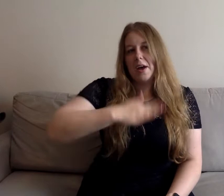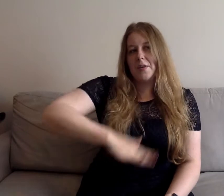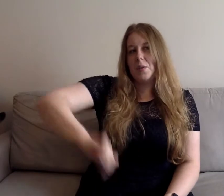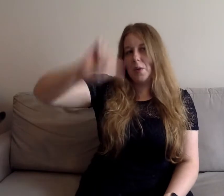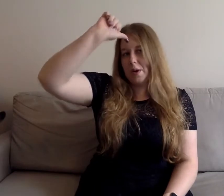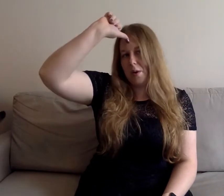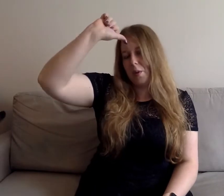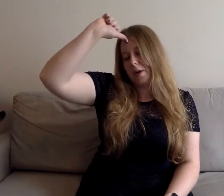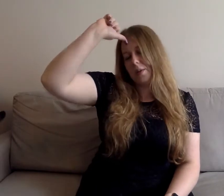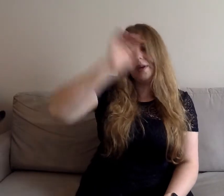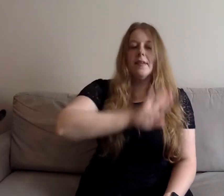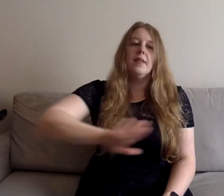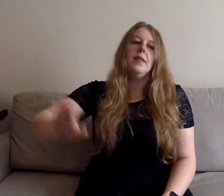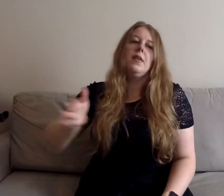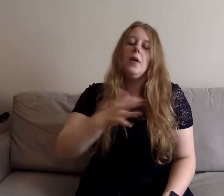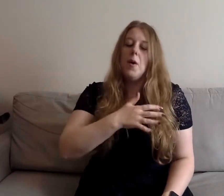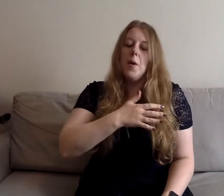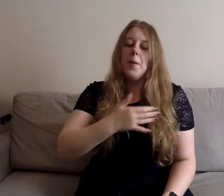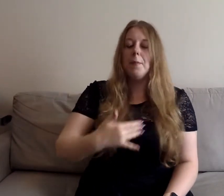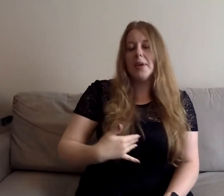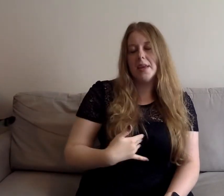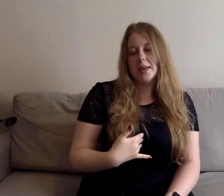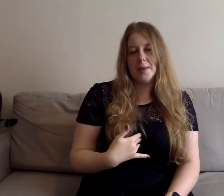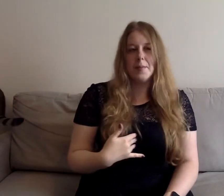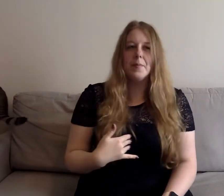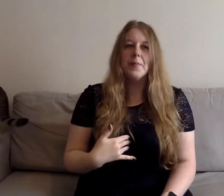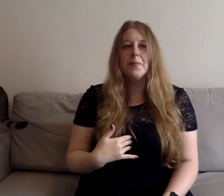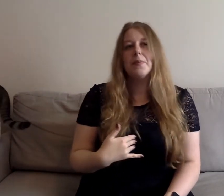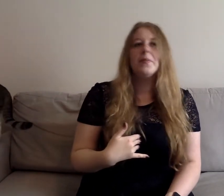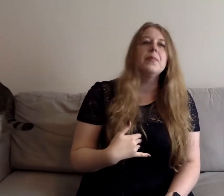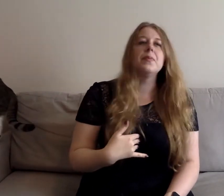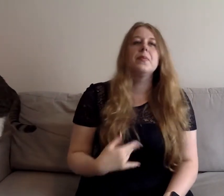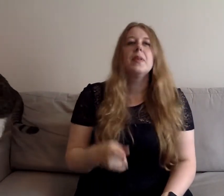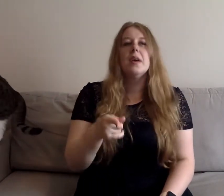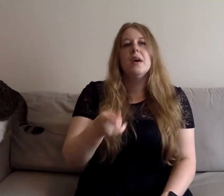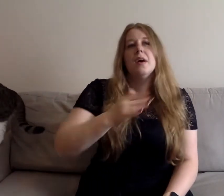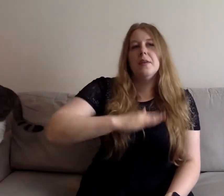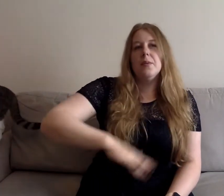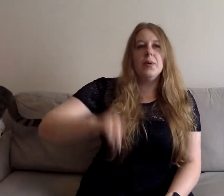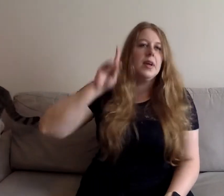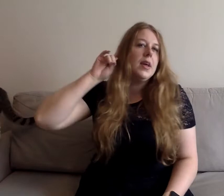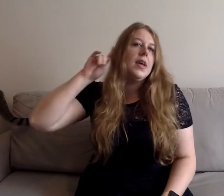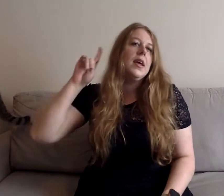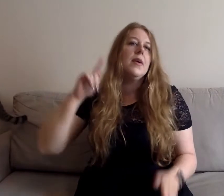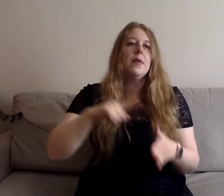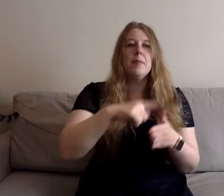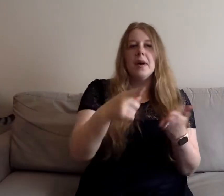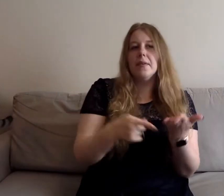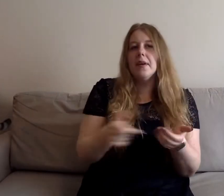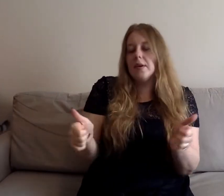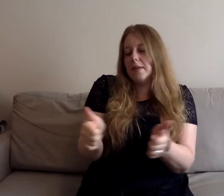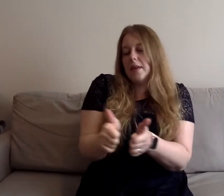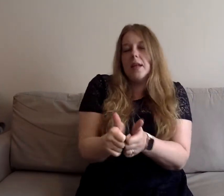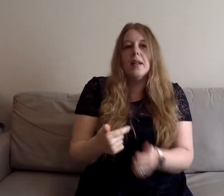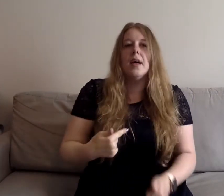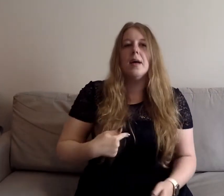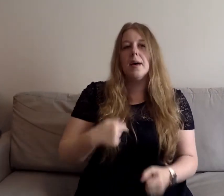Do you want to know, know that it doesn't hurt me, yeah, yeah Do you want to hear about the deal that